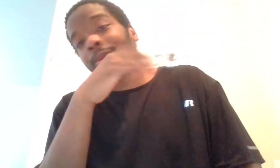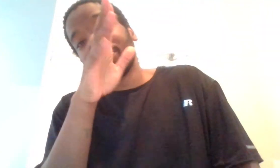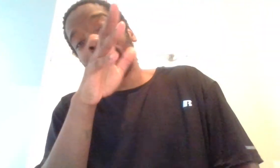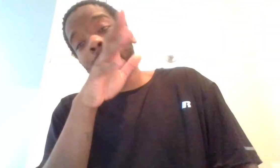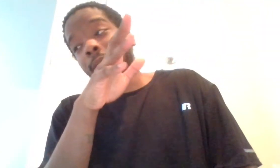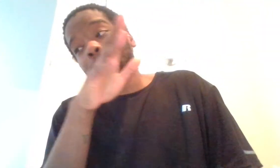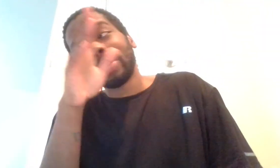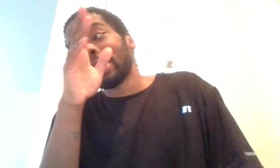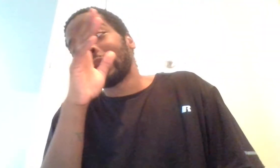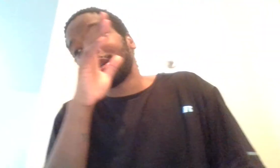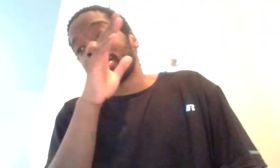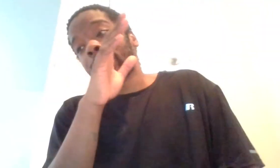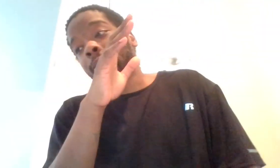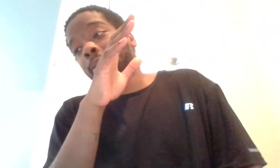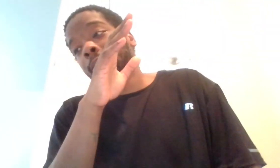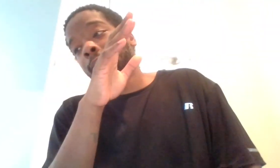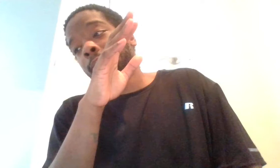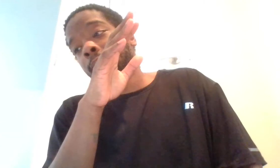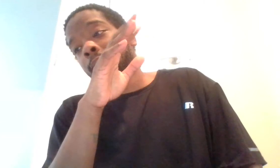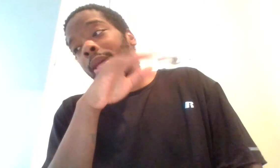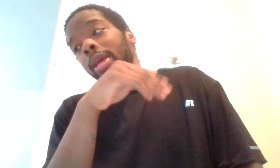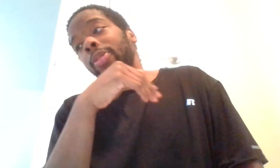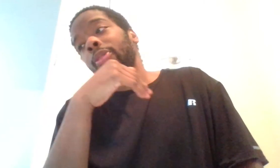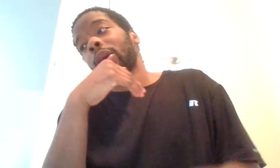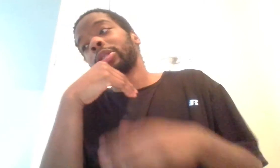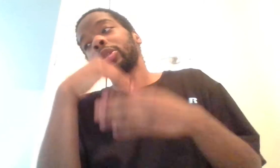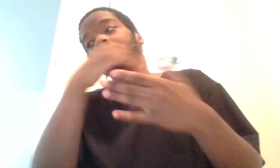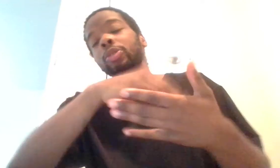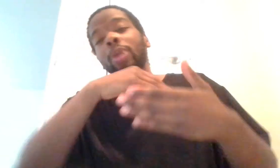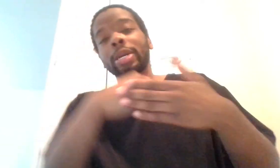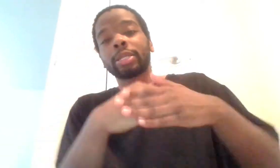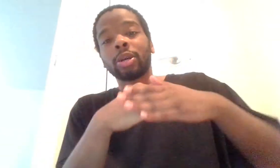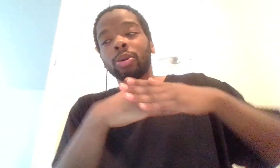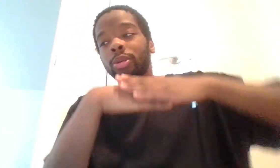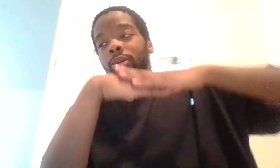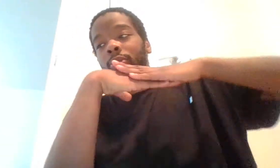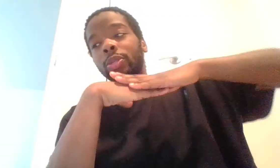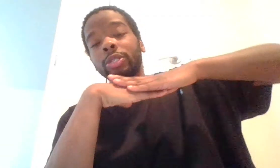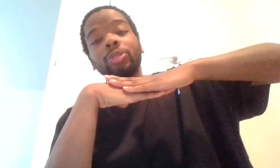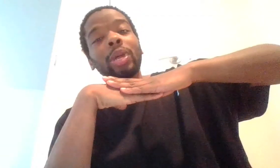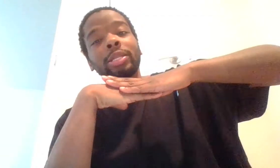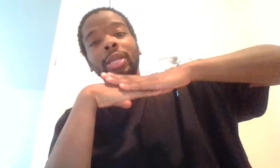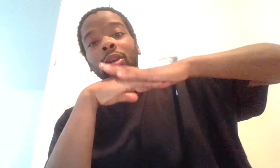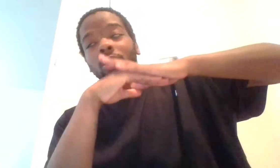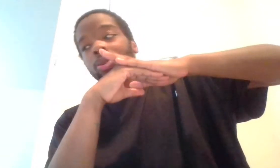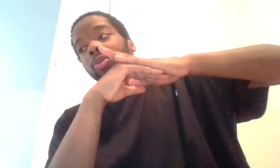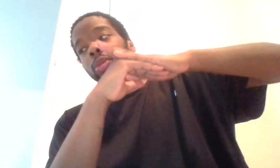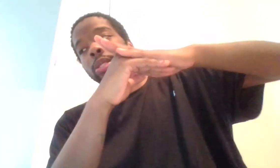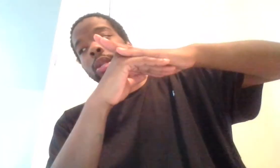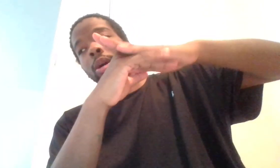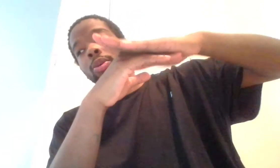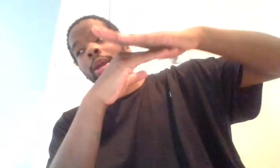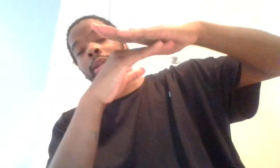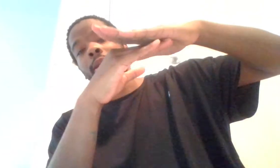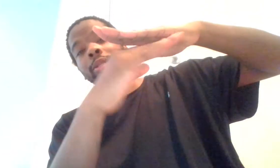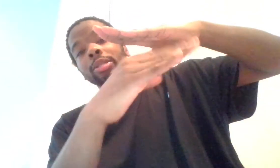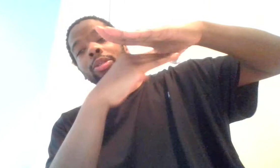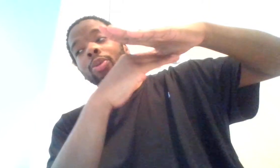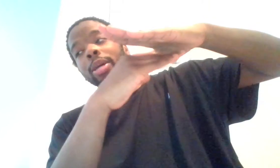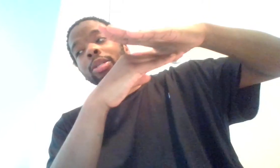But anyway, the, there's U.S. code, which is the United States code, which is the law, and then there's the U.S.